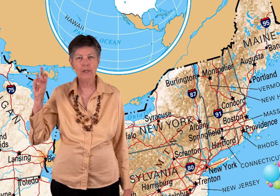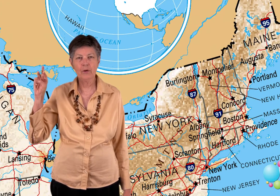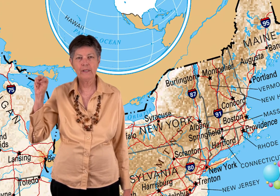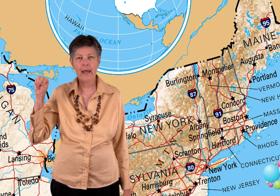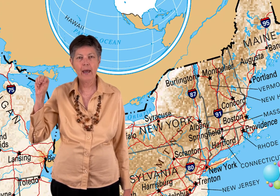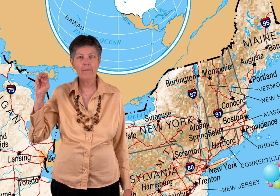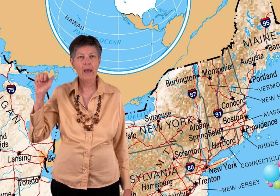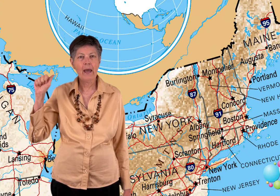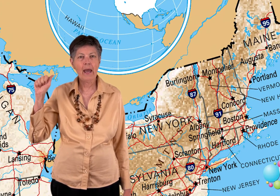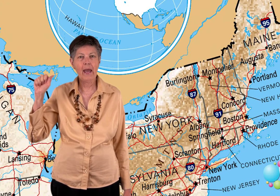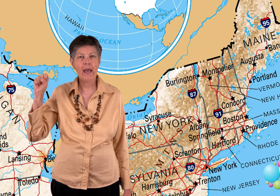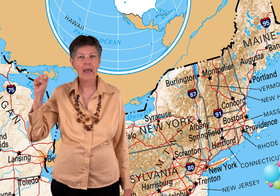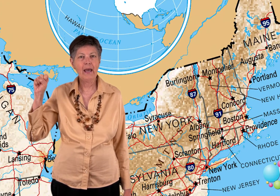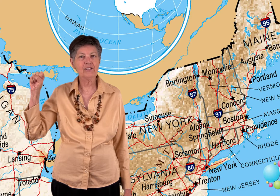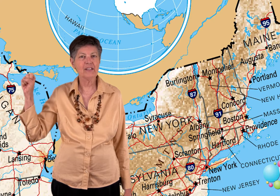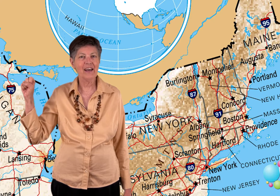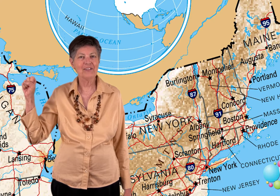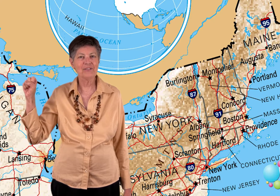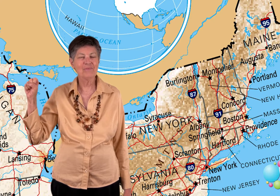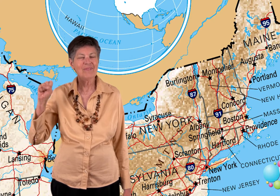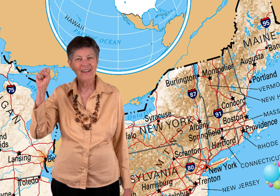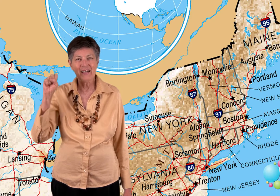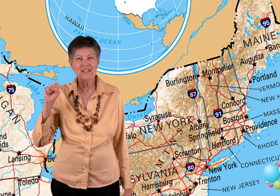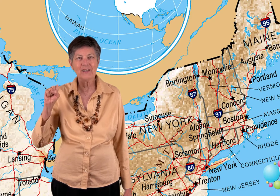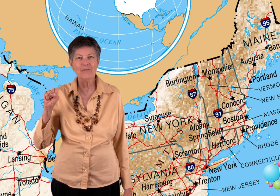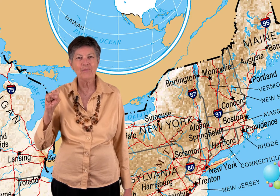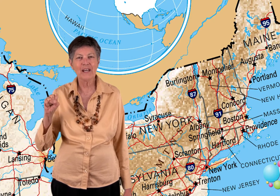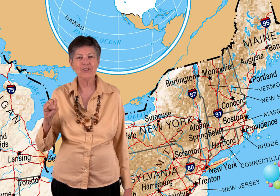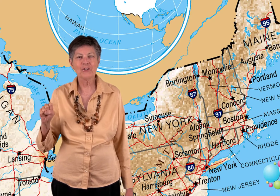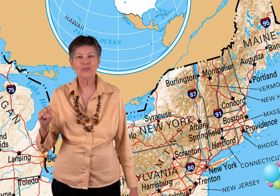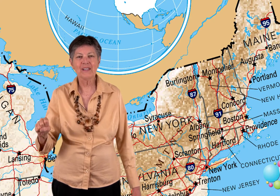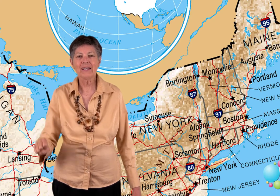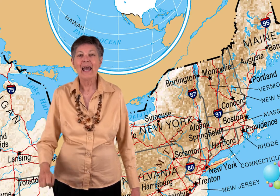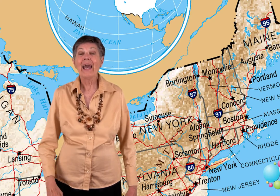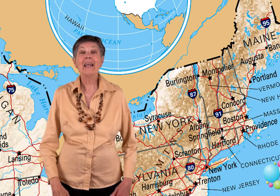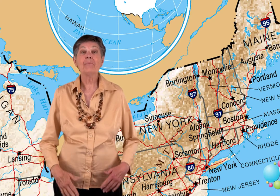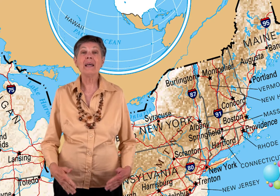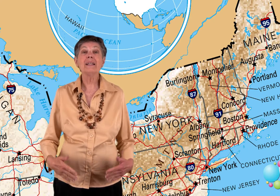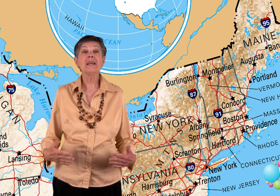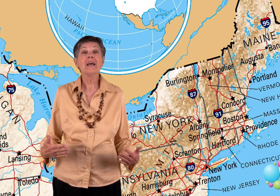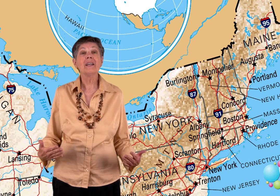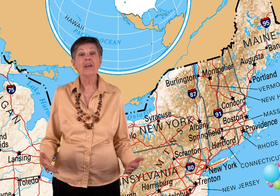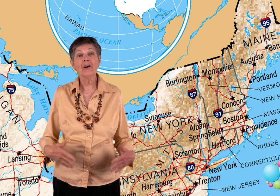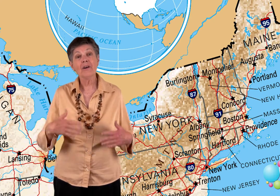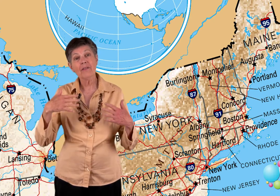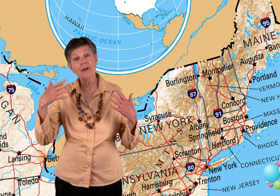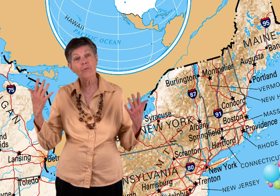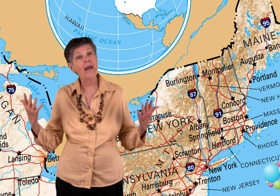bit, so it's MASS. That's the sign for Massachusetts, and it means near the great